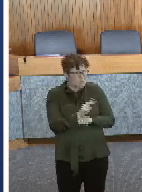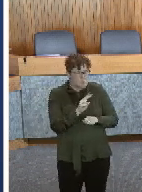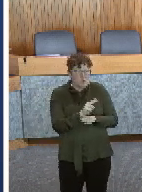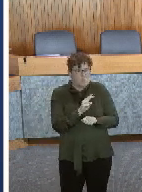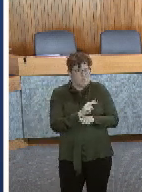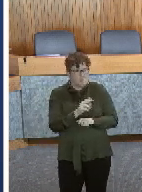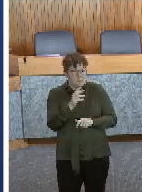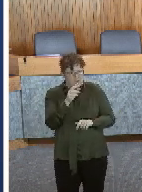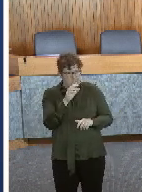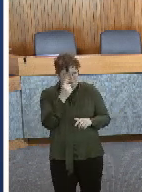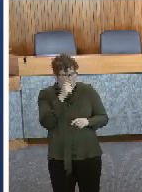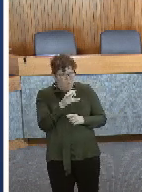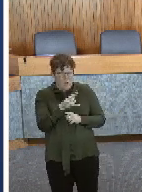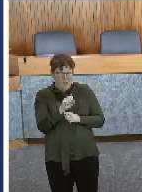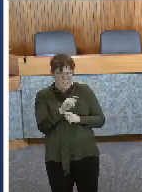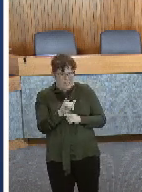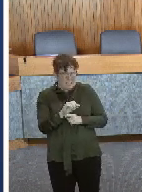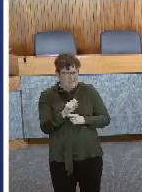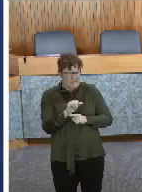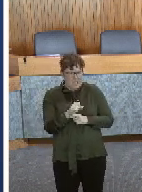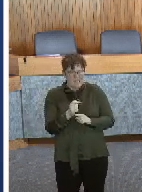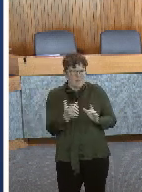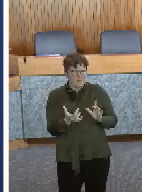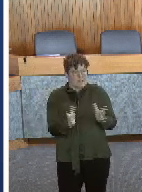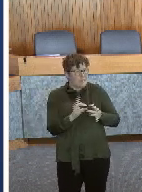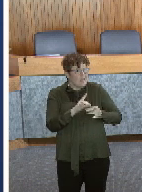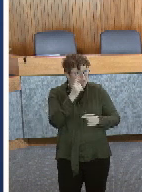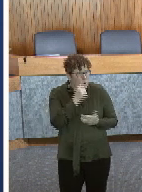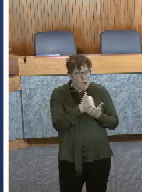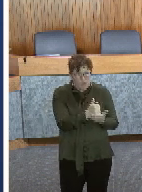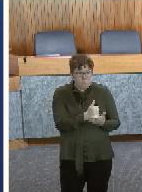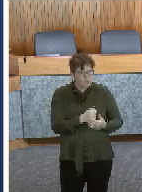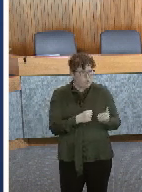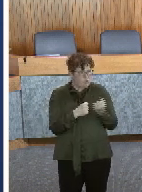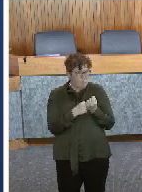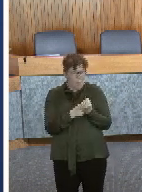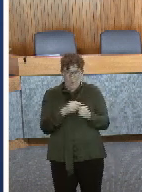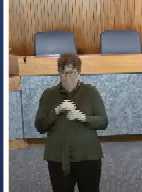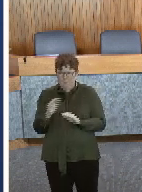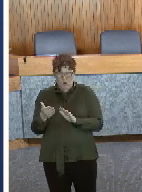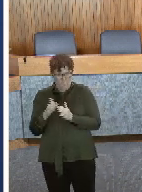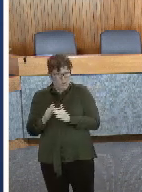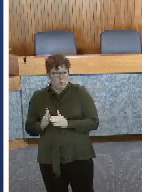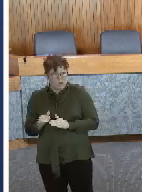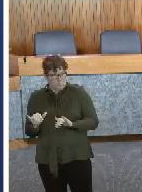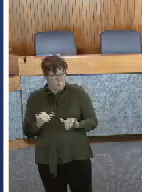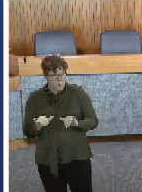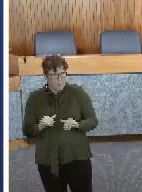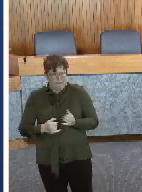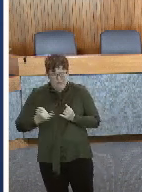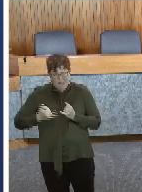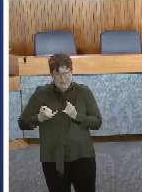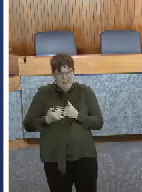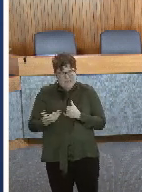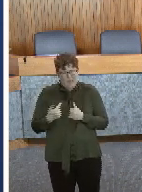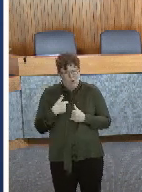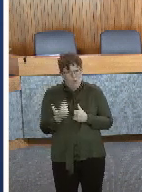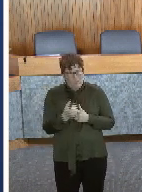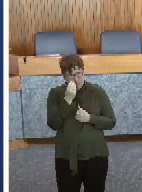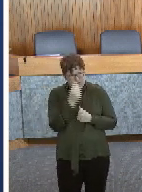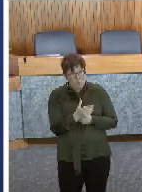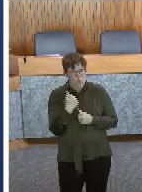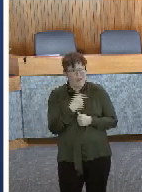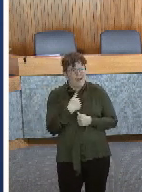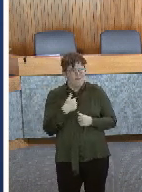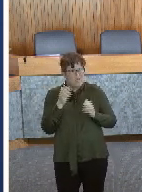status or to be connected with support or help in their communities during their recovery. And the last thing I want to mention is we do